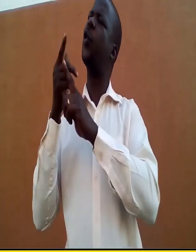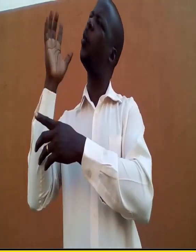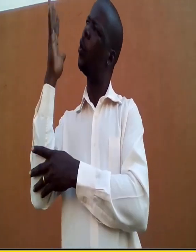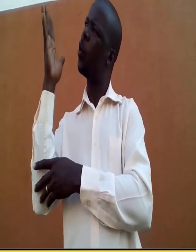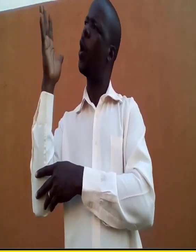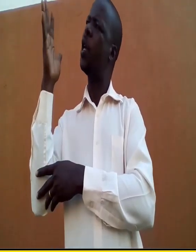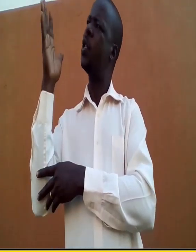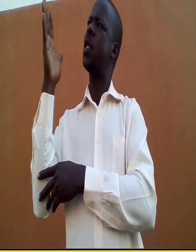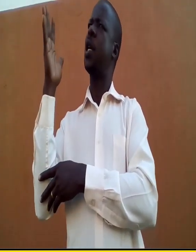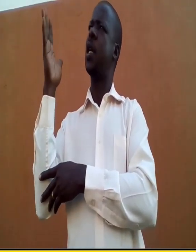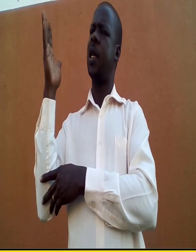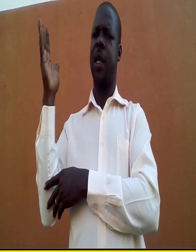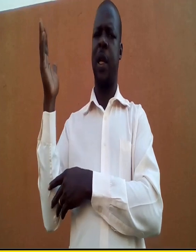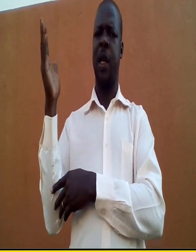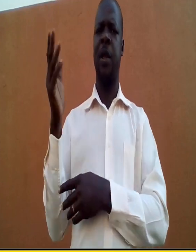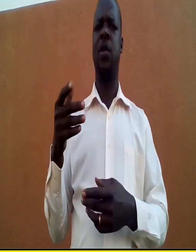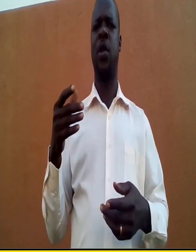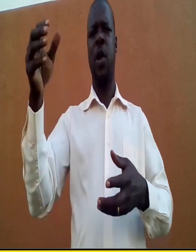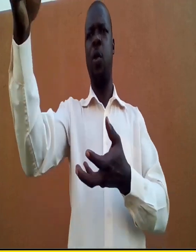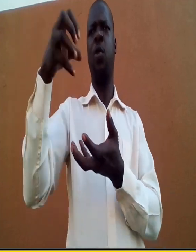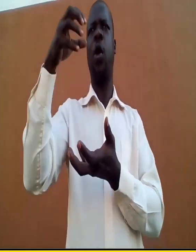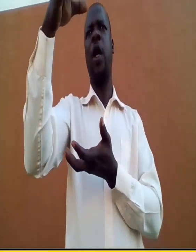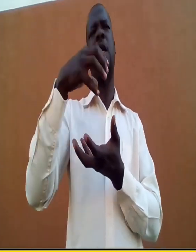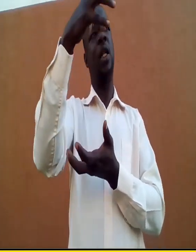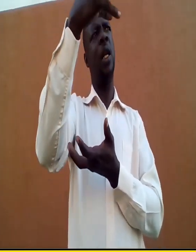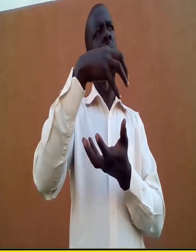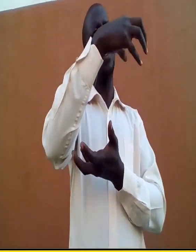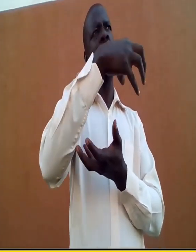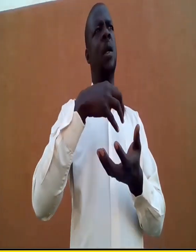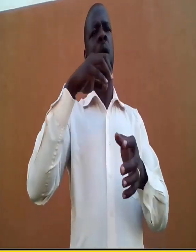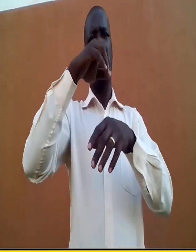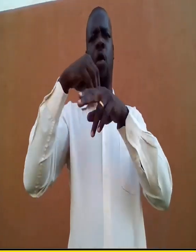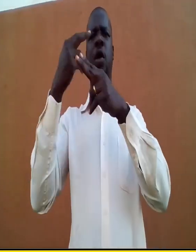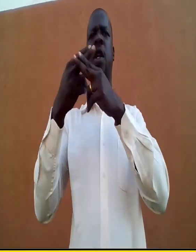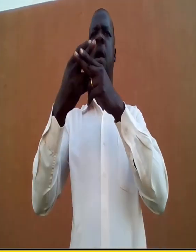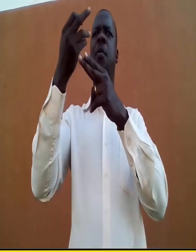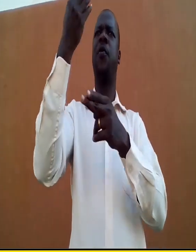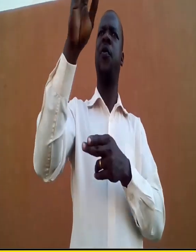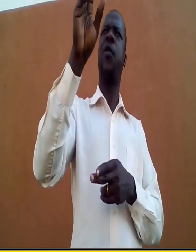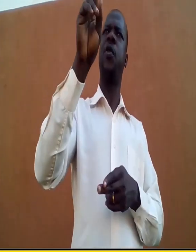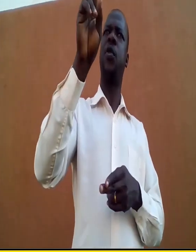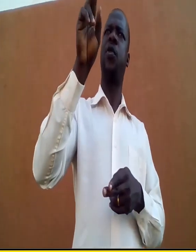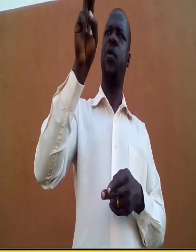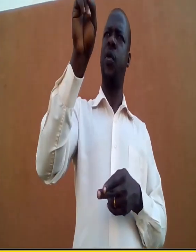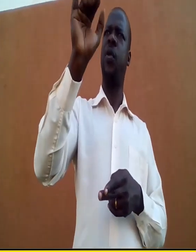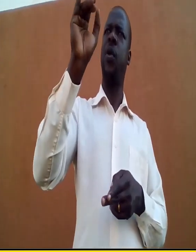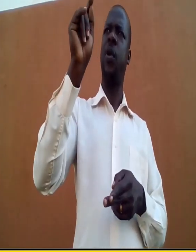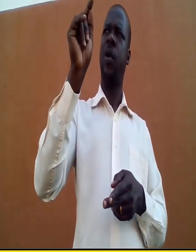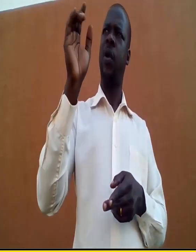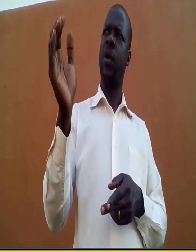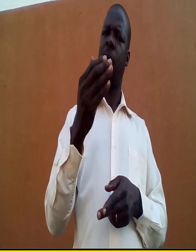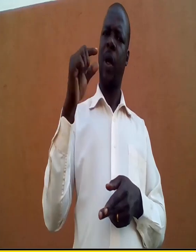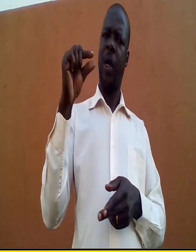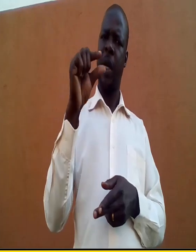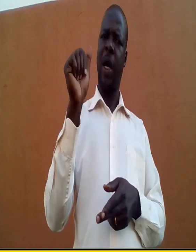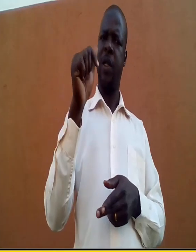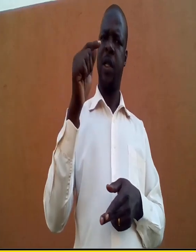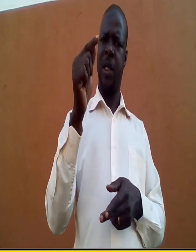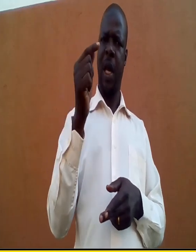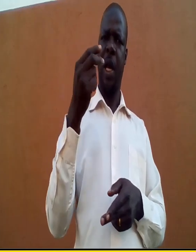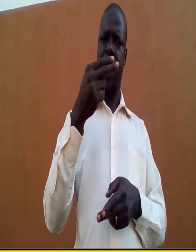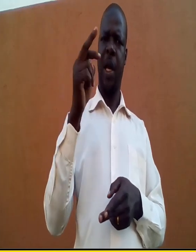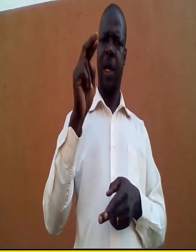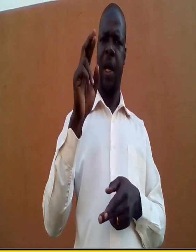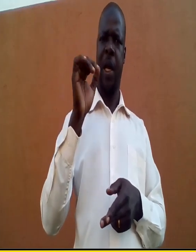So also people lived on gathering fruits. That is called fruit gathering.